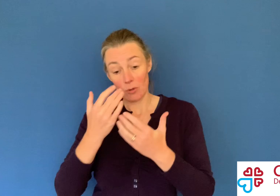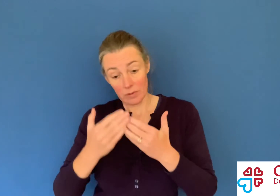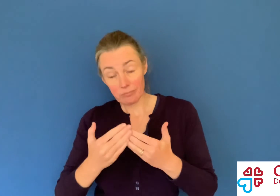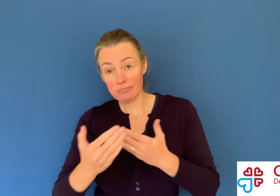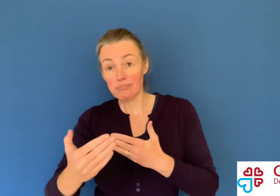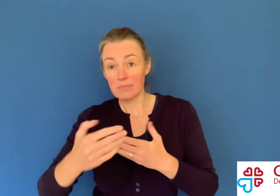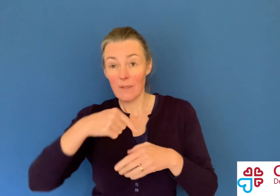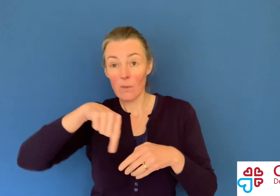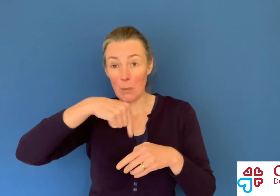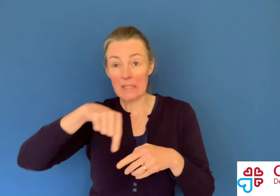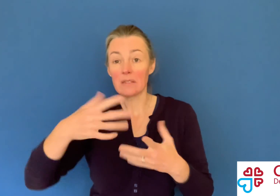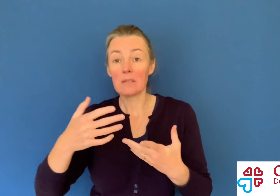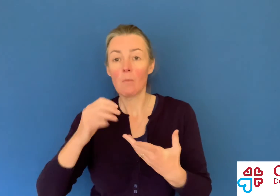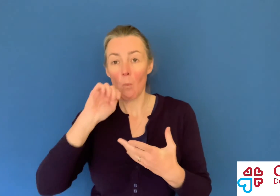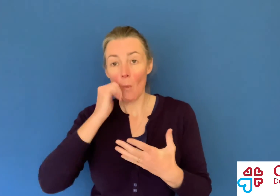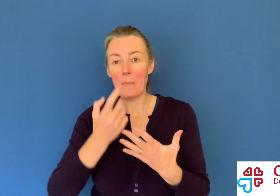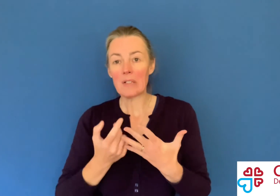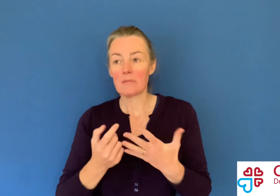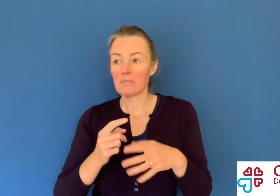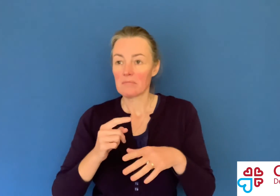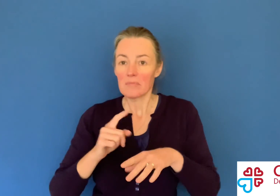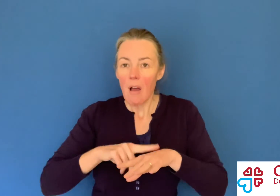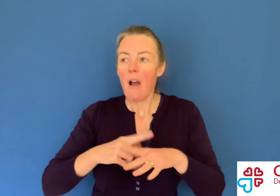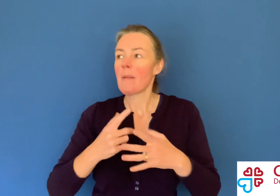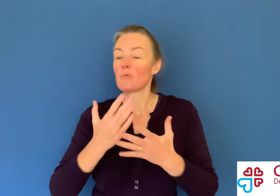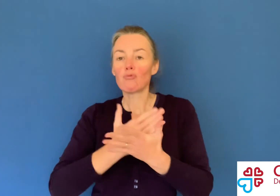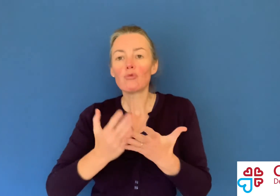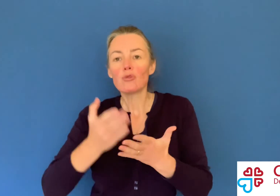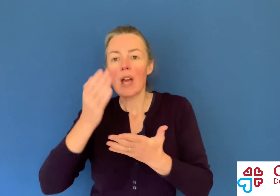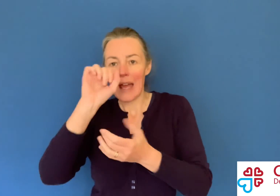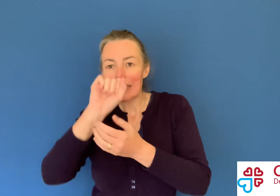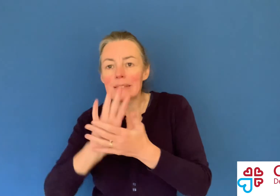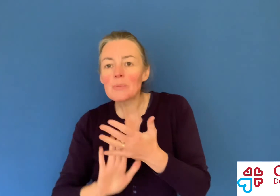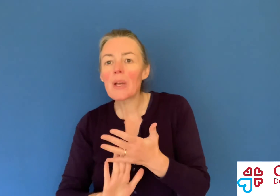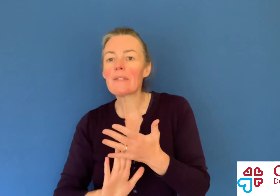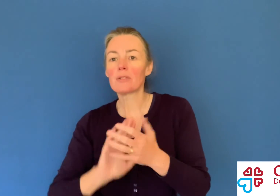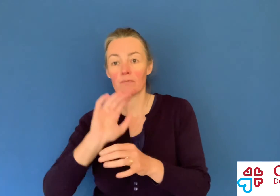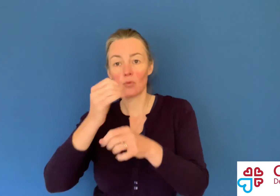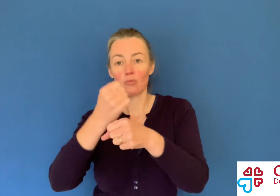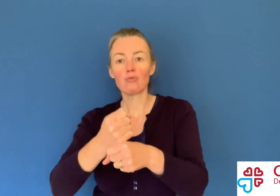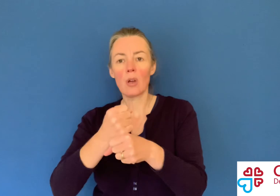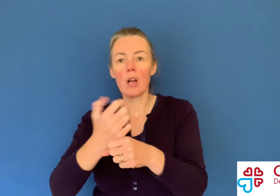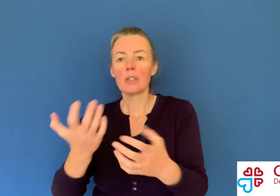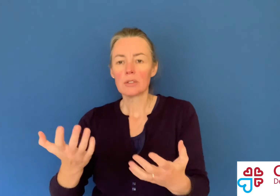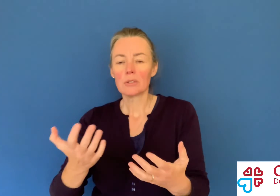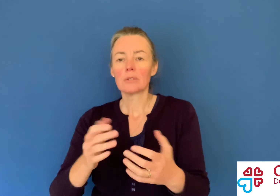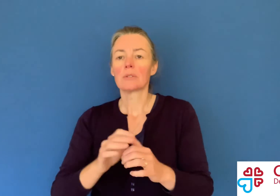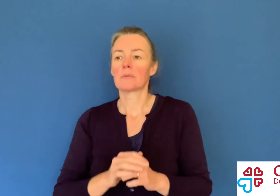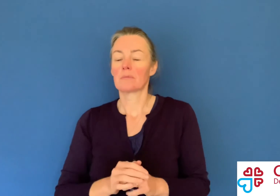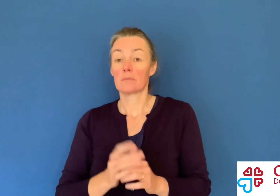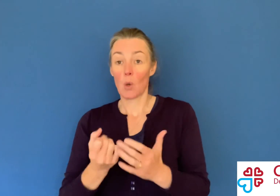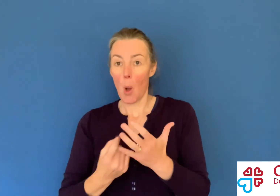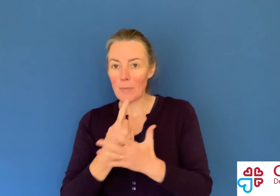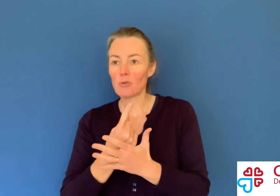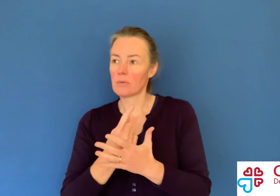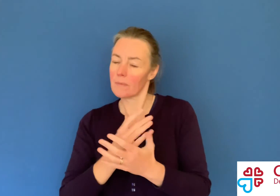There'll be opportunity over the next few weeks, some time to share your experiences of your church or parish.